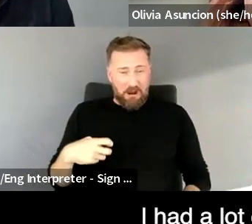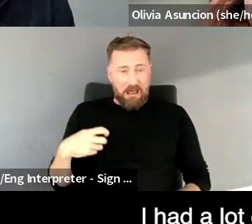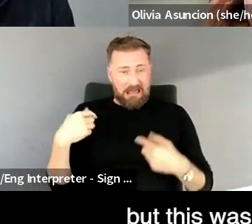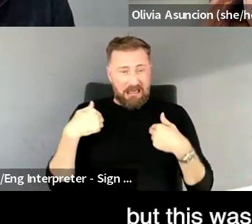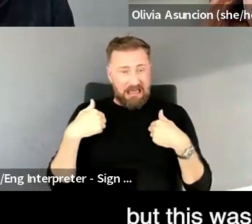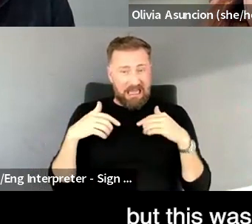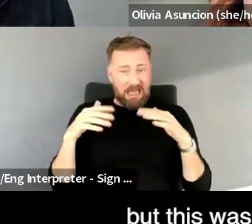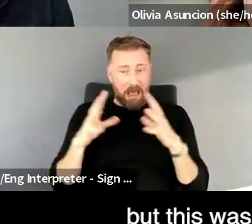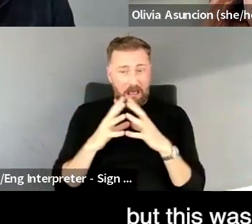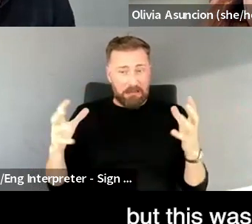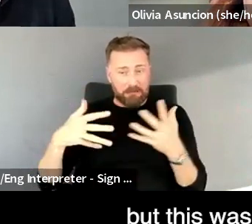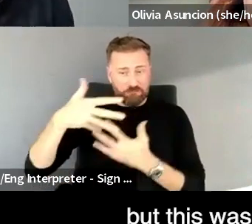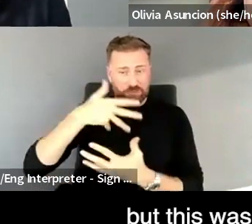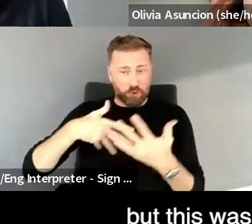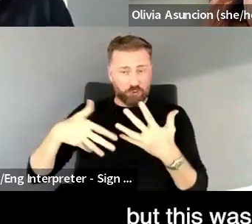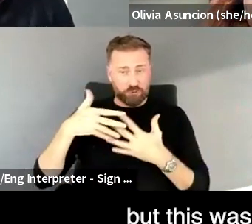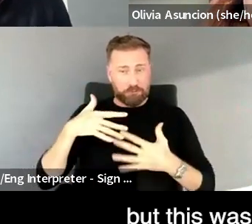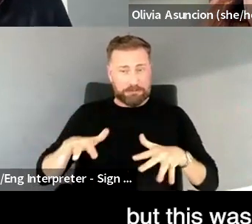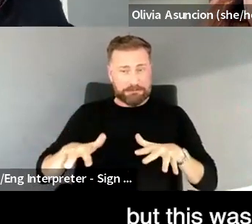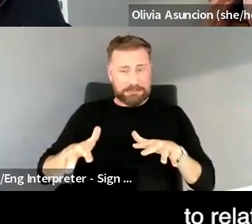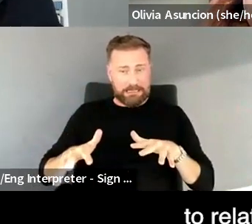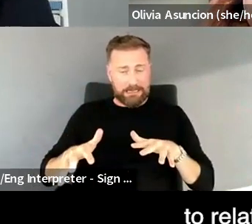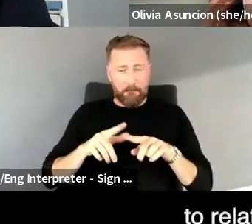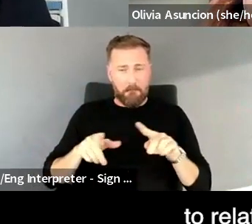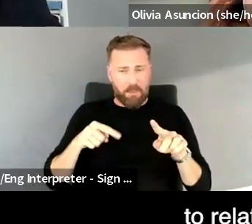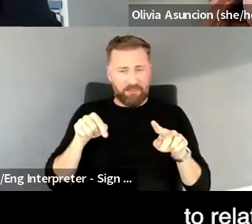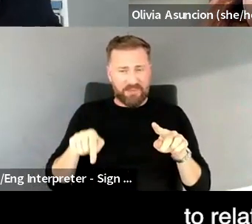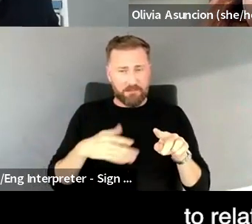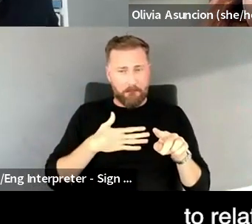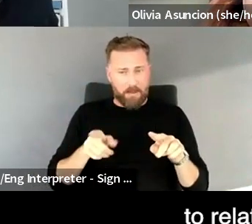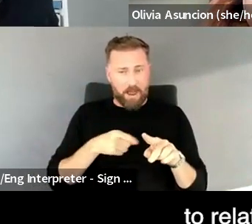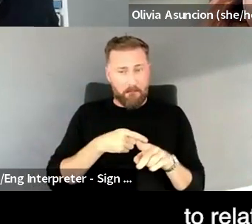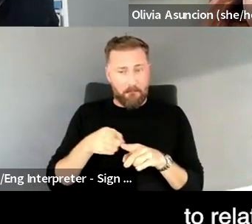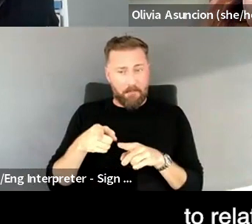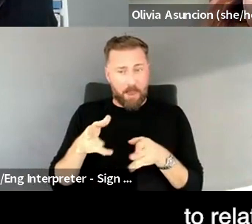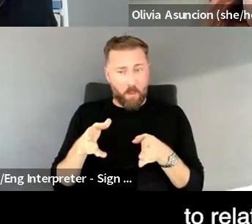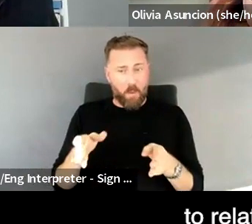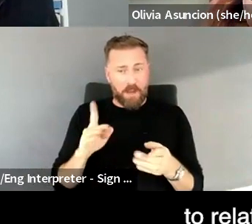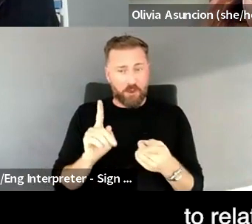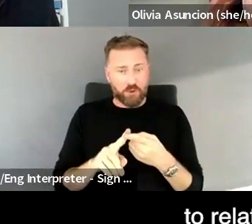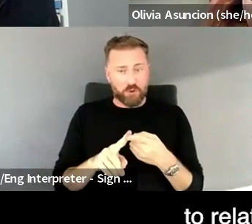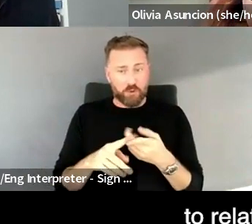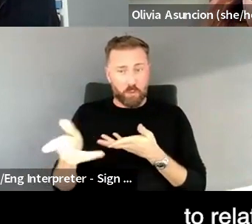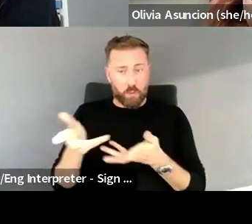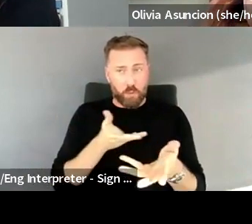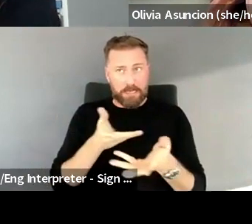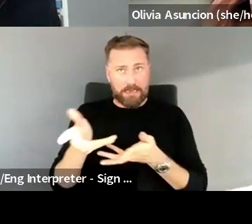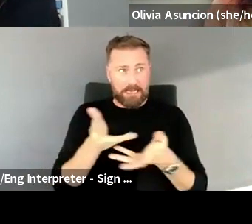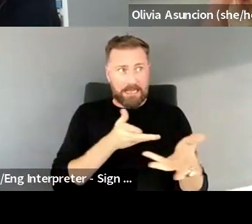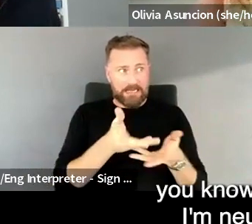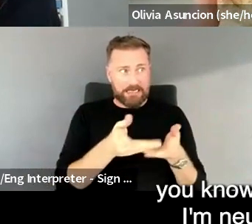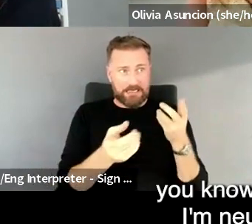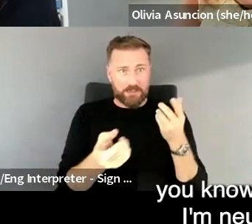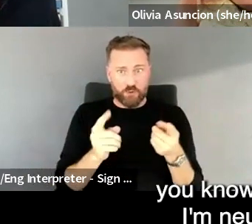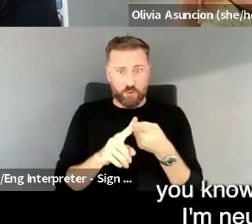anxiety, uh, but this was like my main way to, uh, relate to people. Uh,